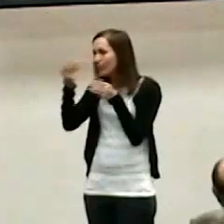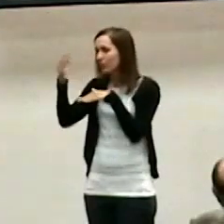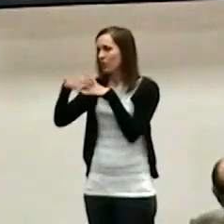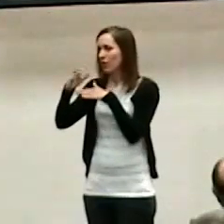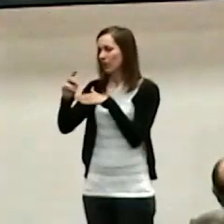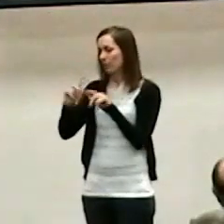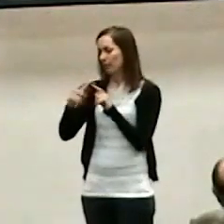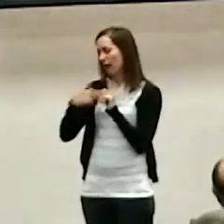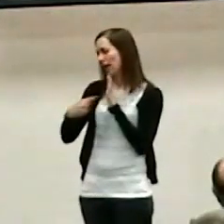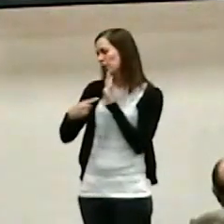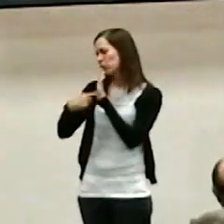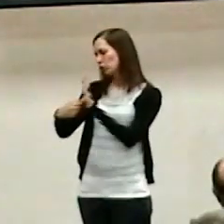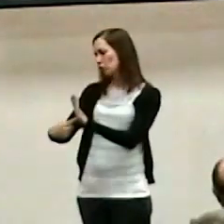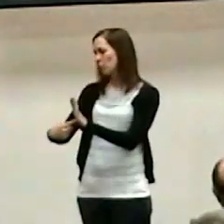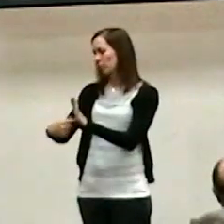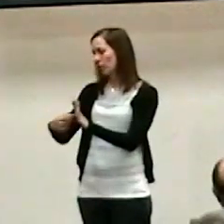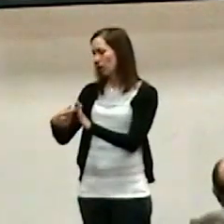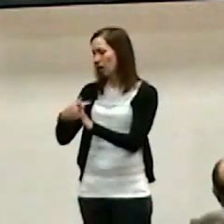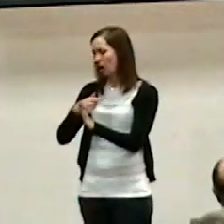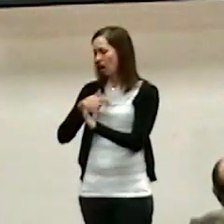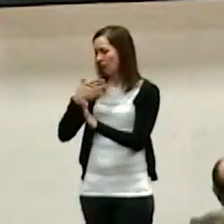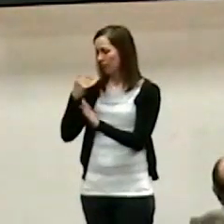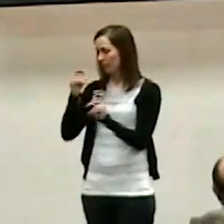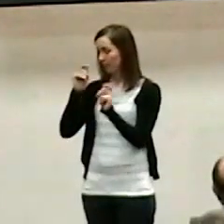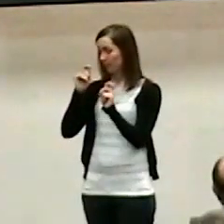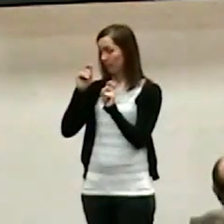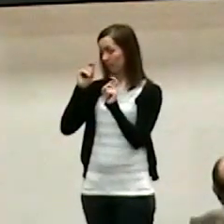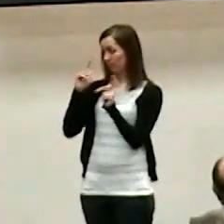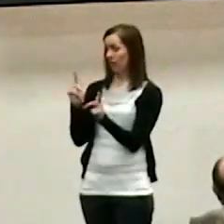I was so amazed because